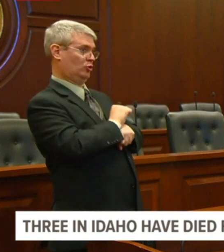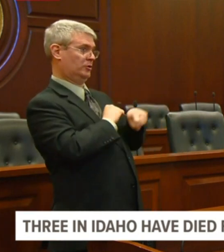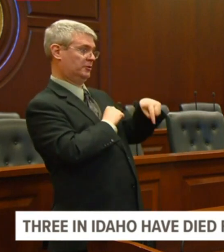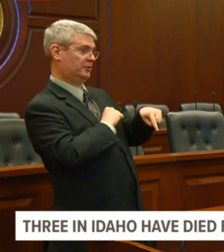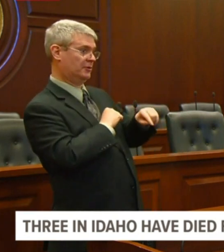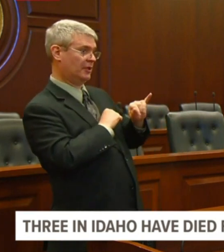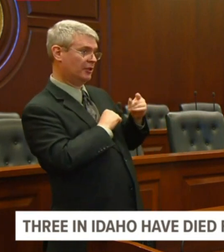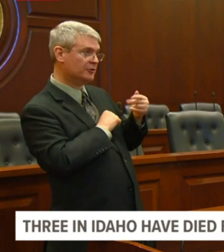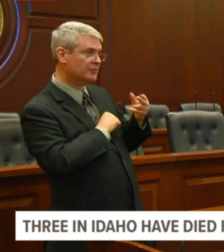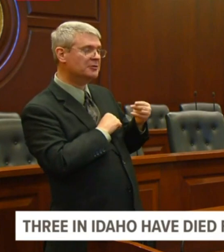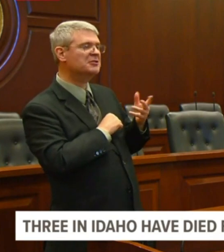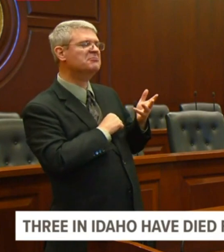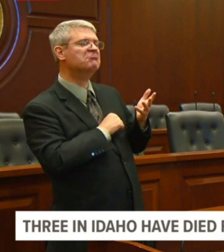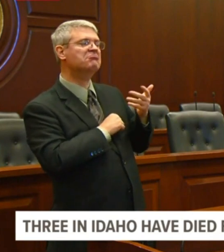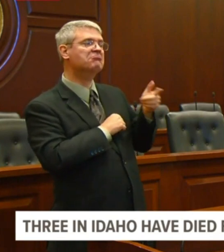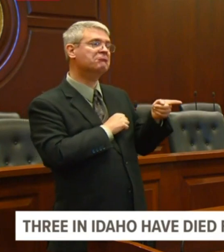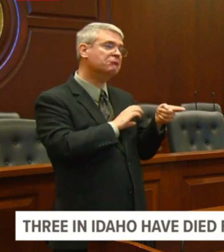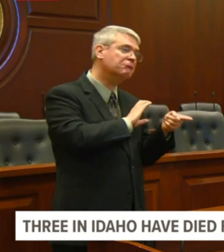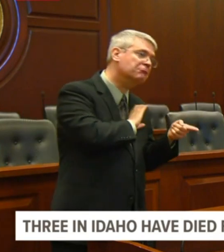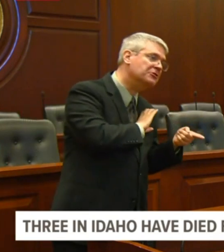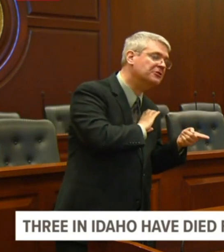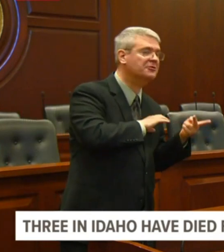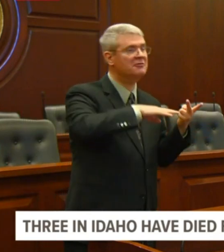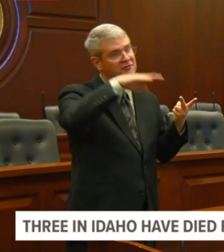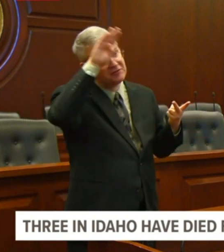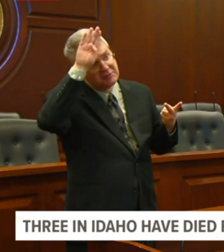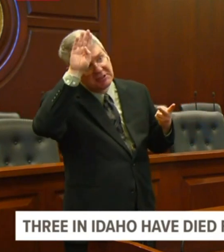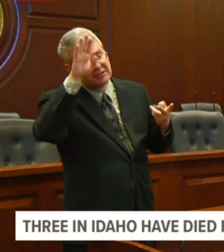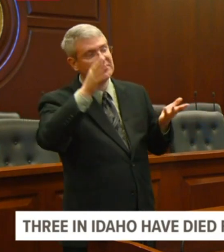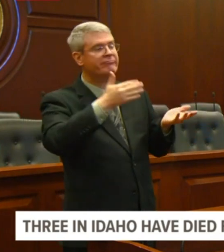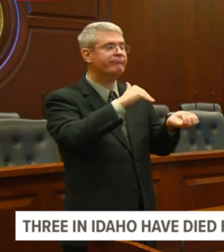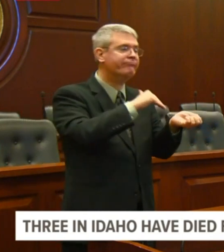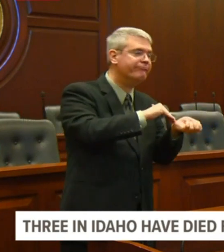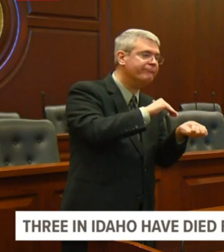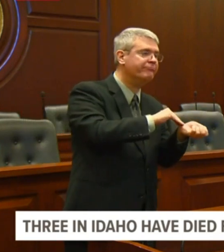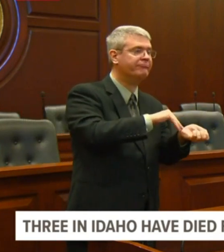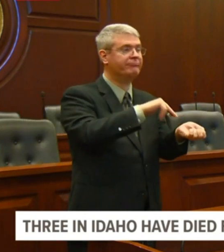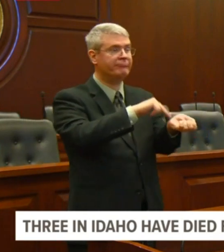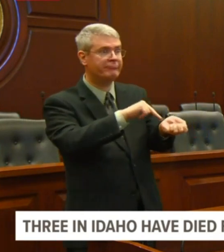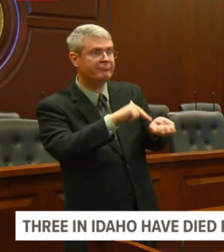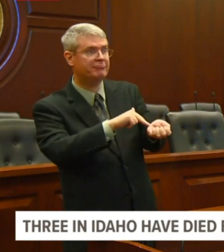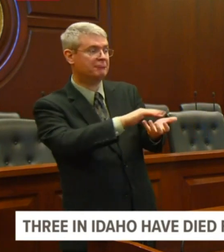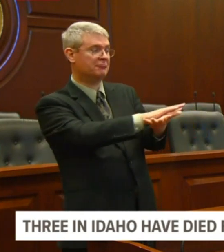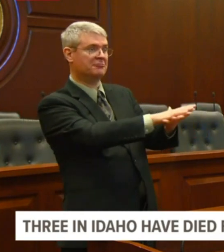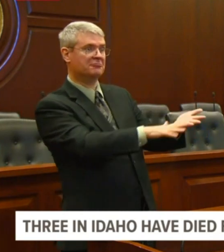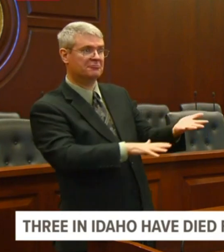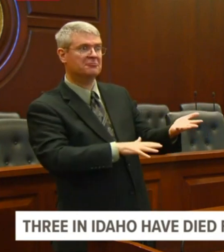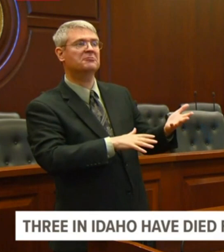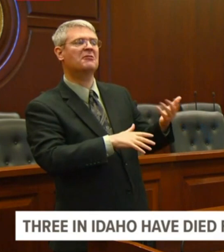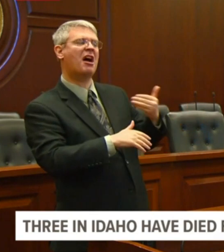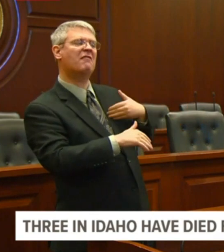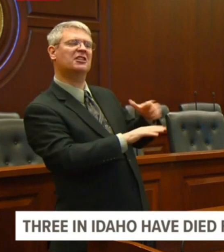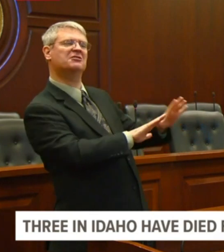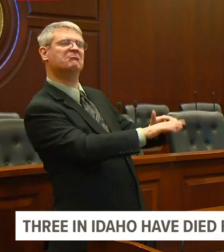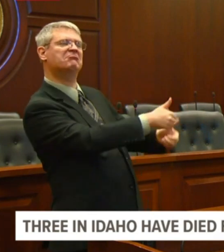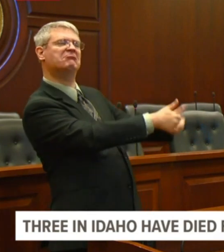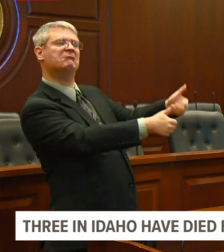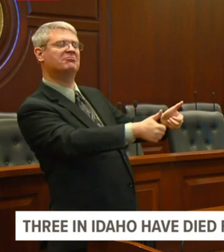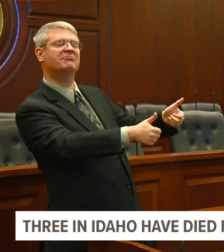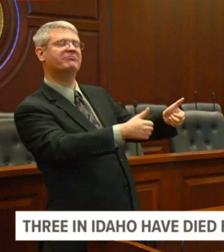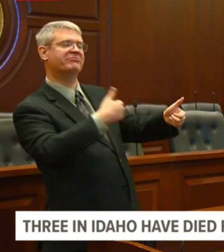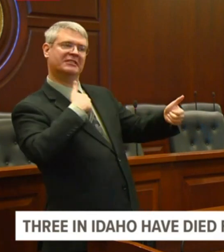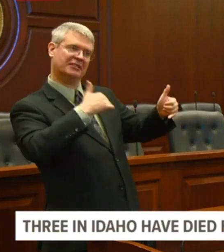or whether they're in the health field are part of my responsibility. So all we're talking about here about those two graphs